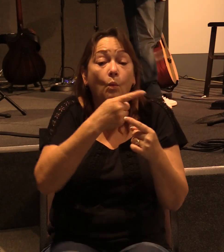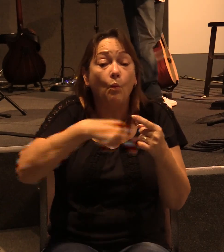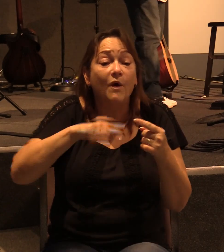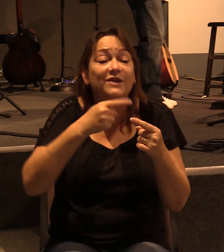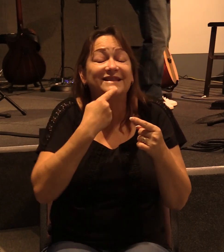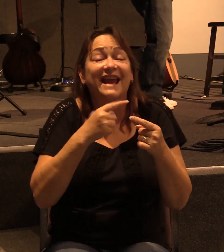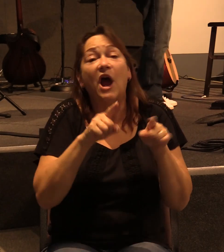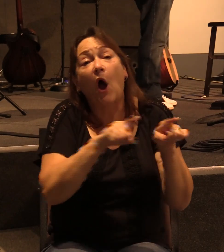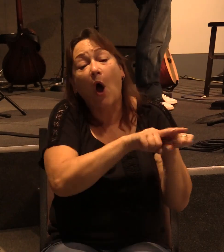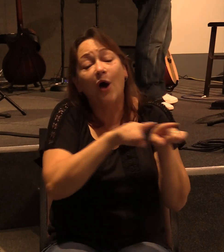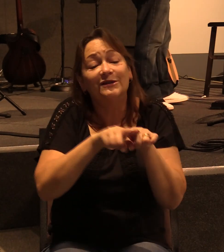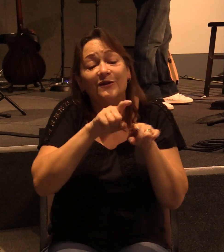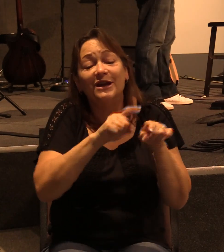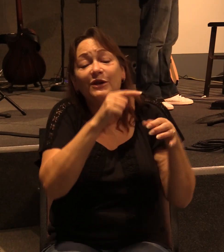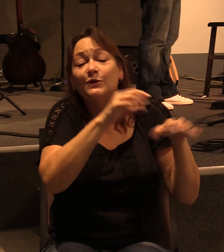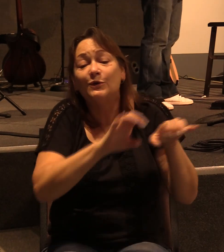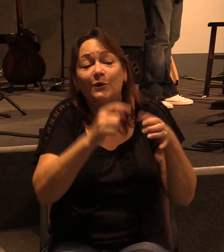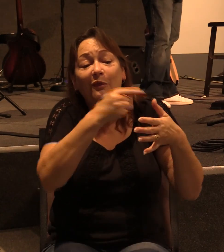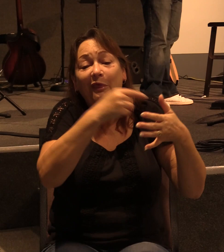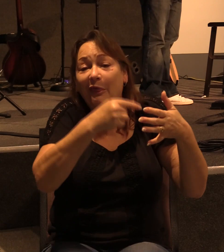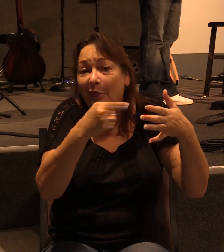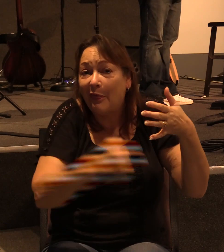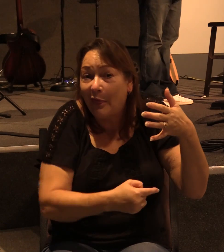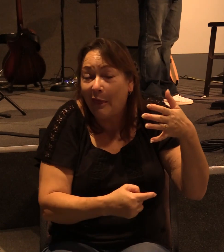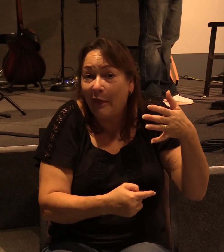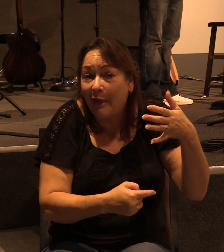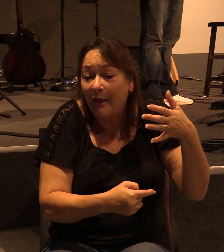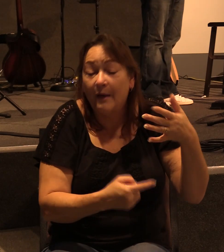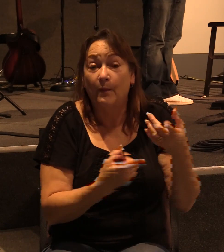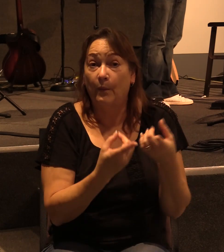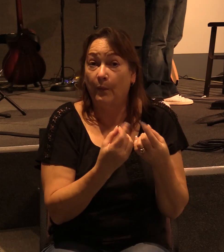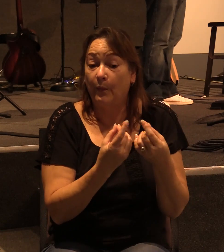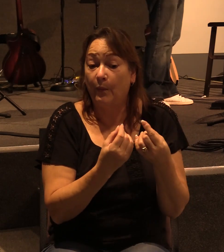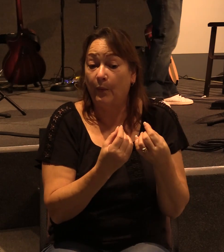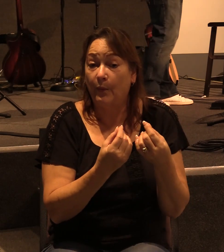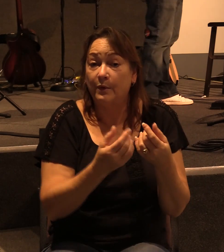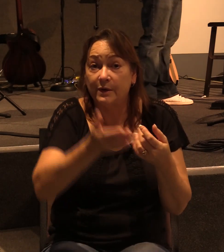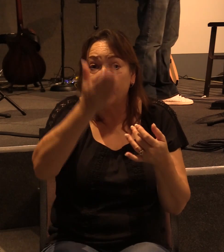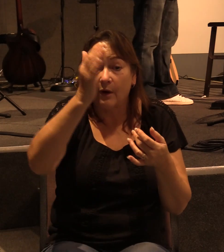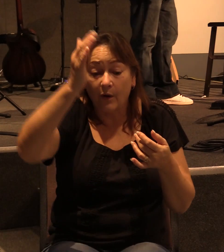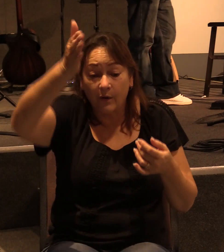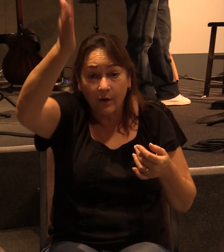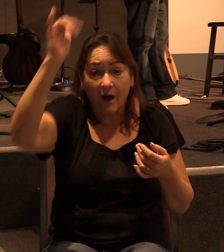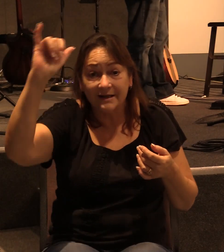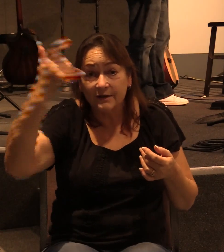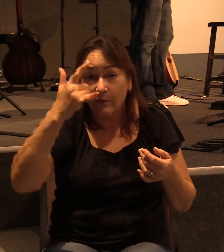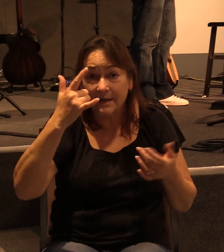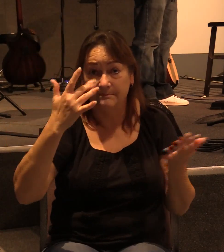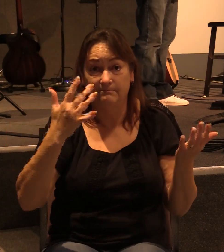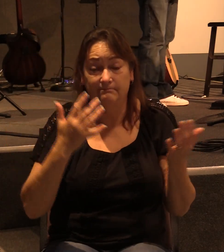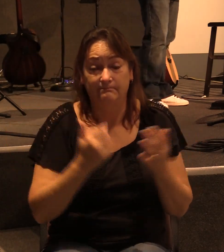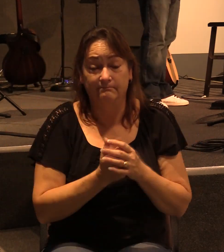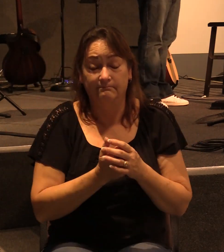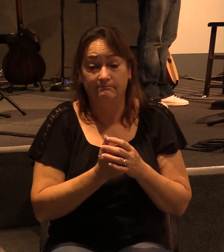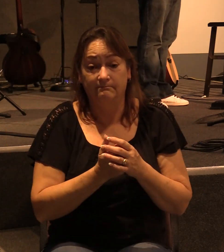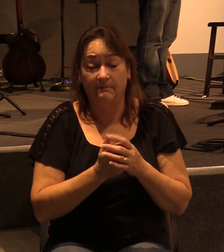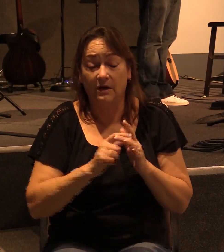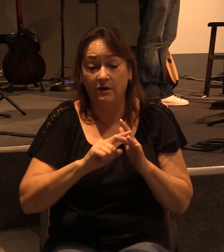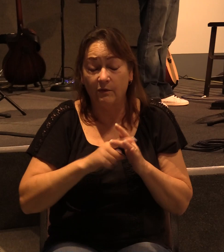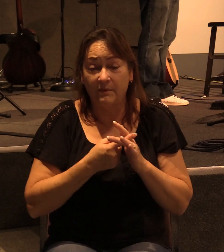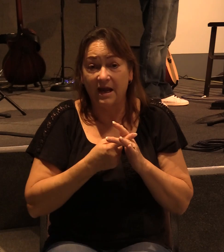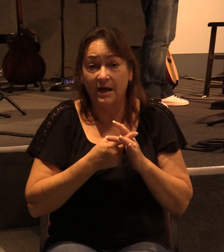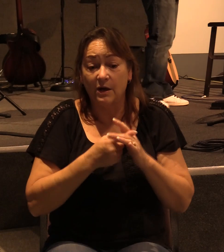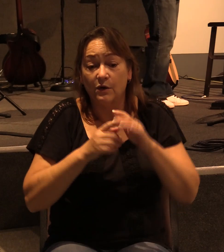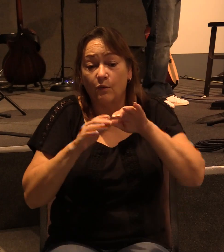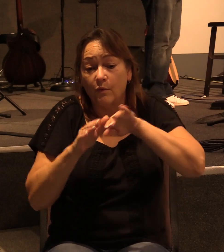you need to do this, and you need to do that, then what does that do to God's grace? Well, you begin